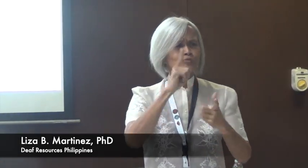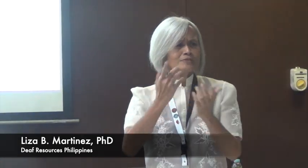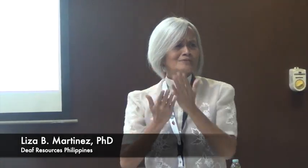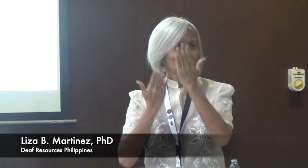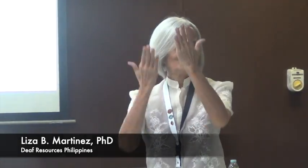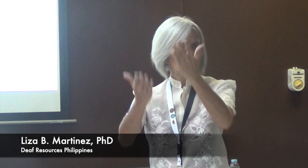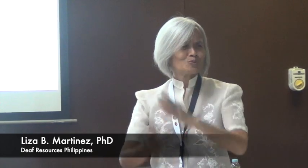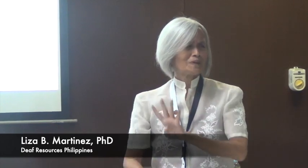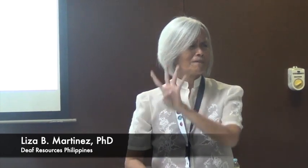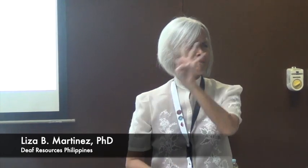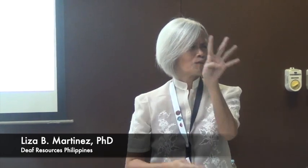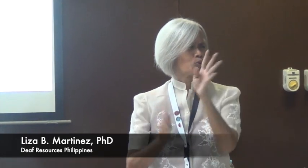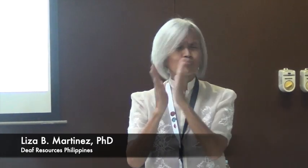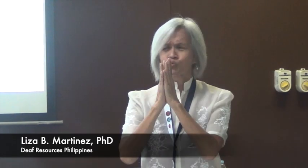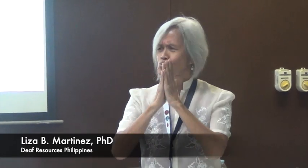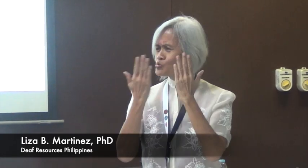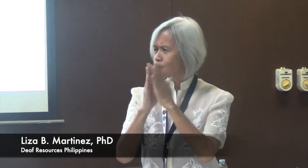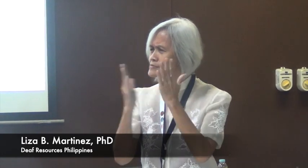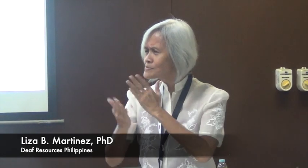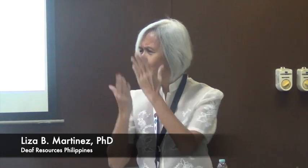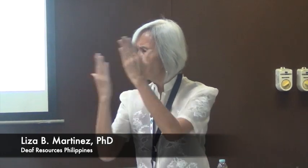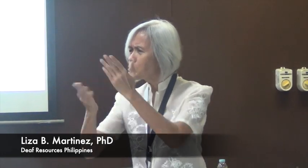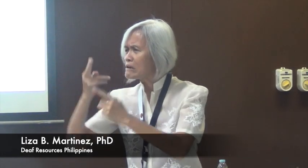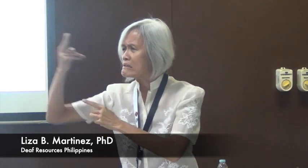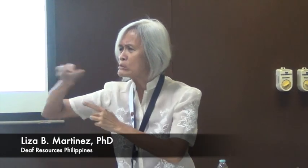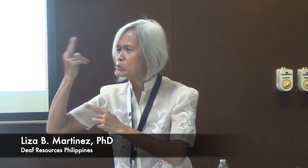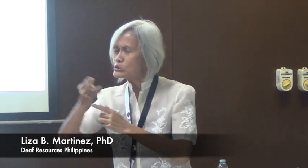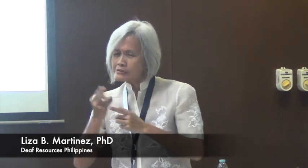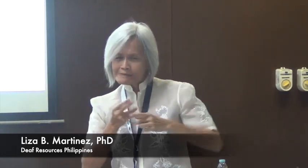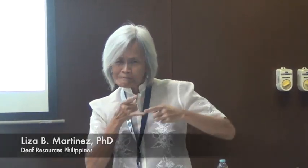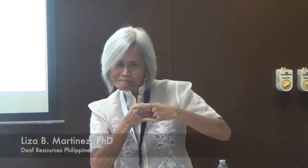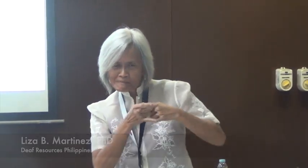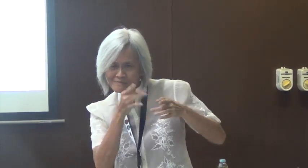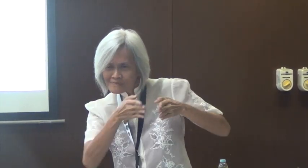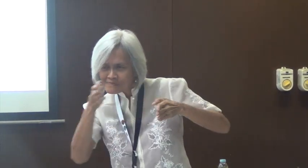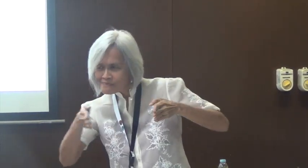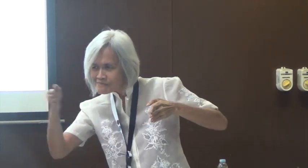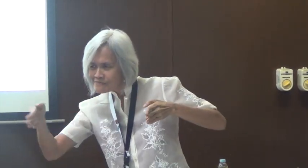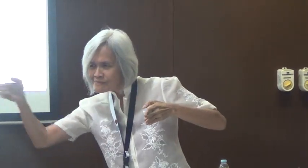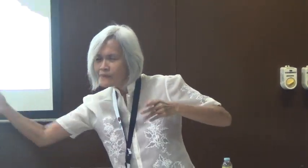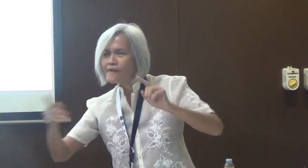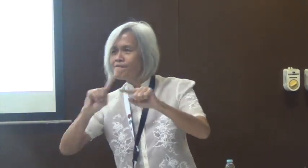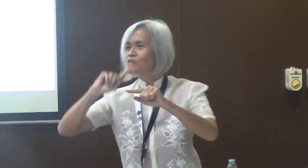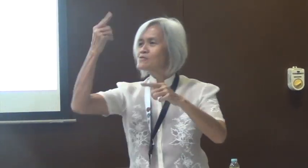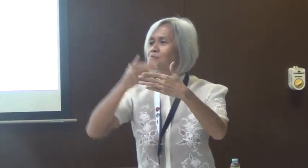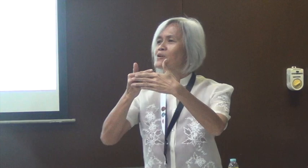So you're really wondering about FSL. You know, you've seen the four books. You've seen the series.